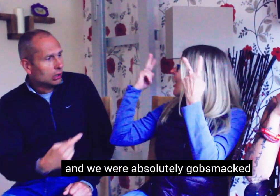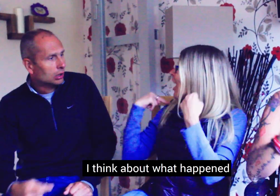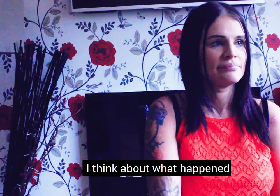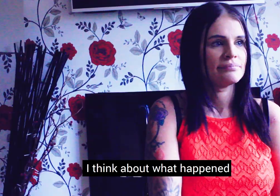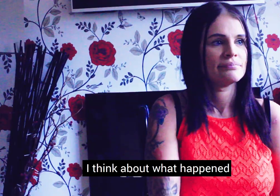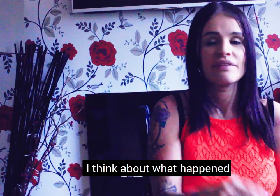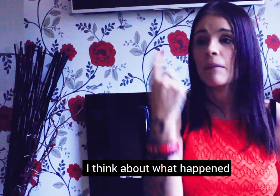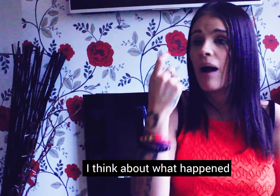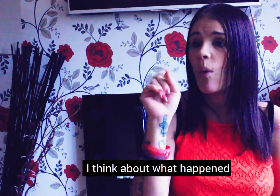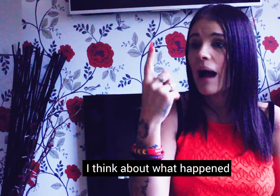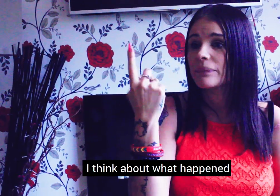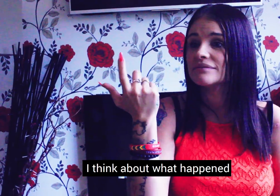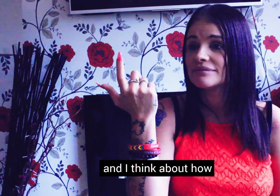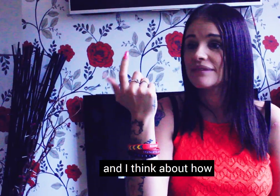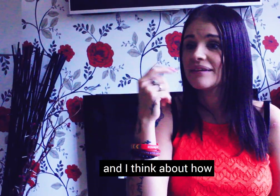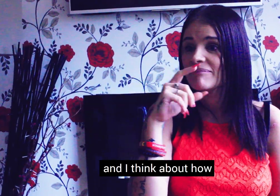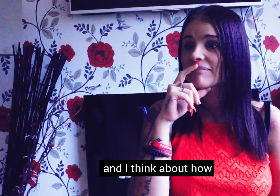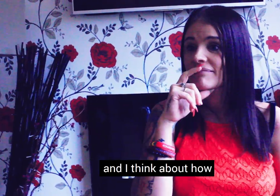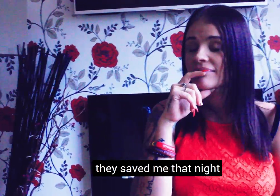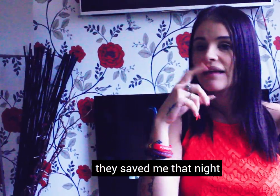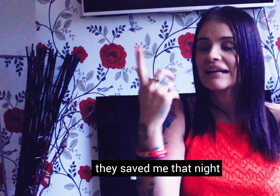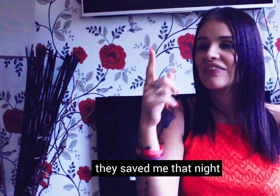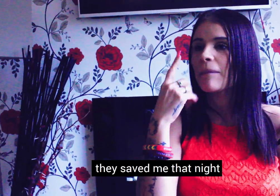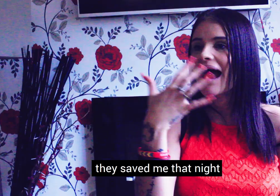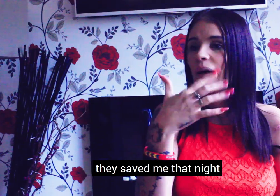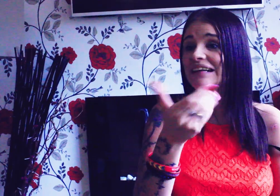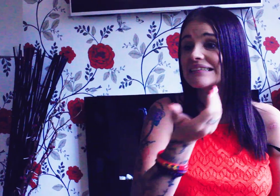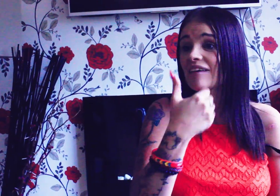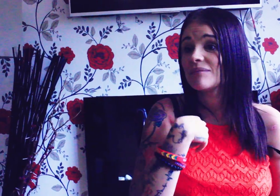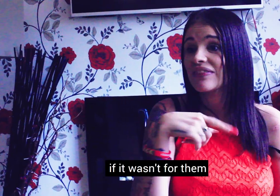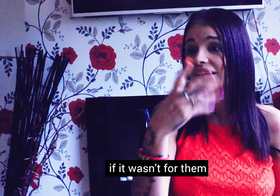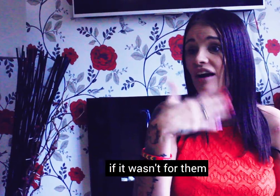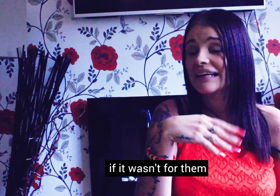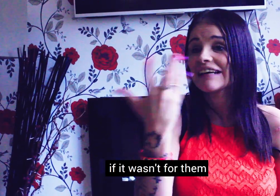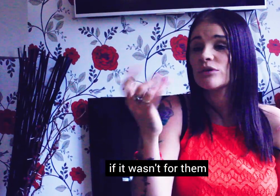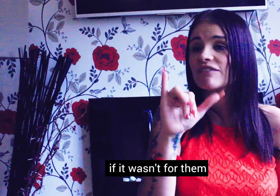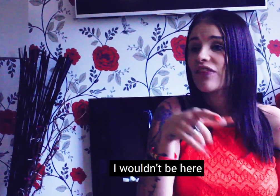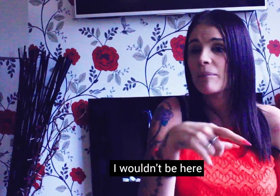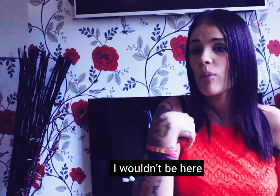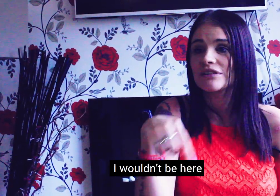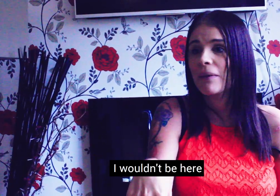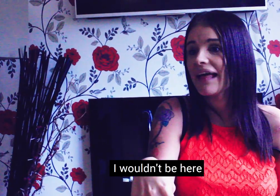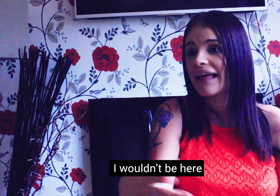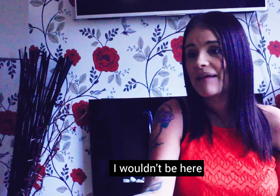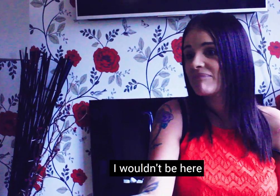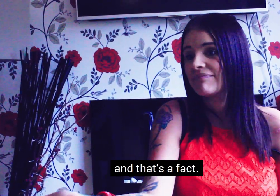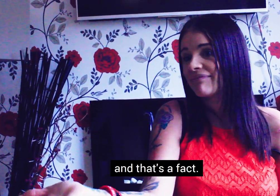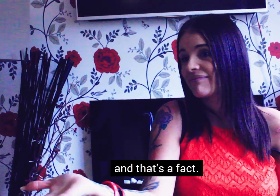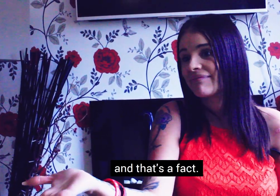I think about what happened and I think about how they saved me that night. If it wasn't for them, I wouldn't be here. And that's a